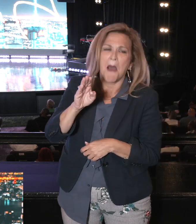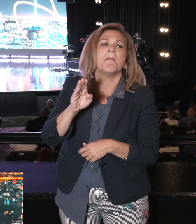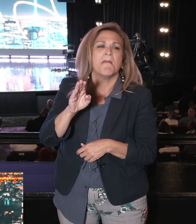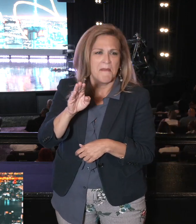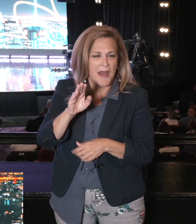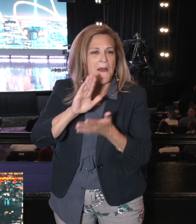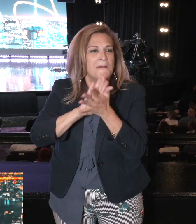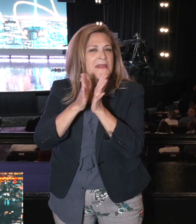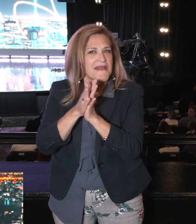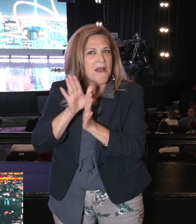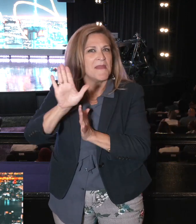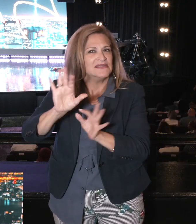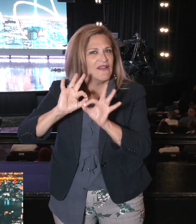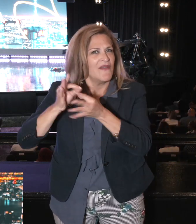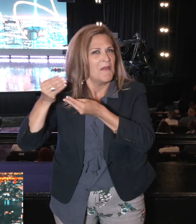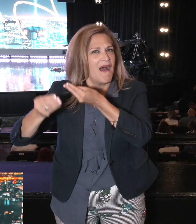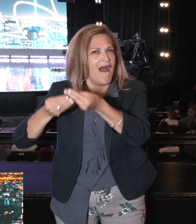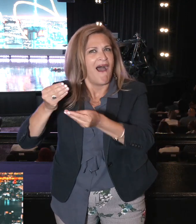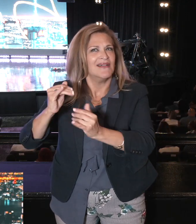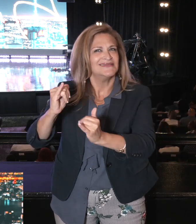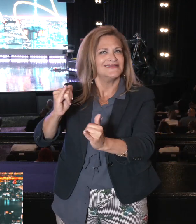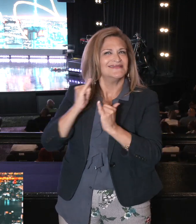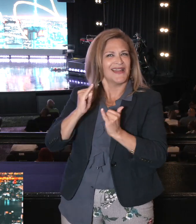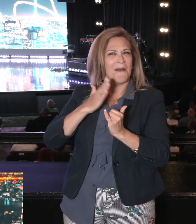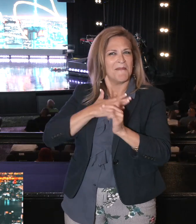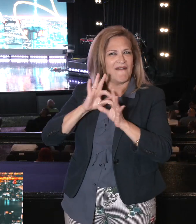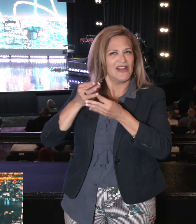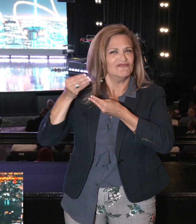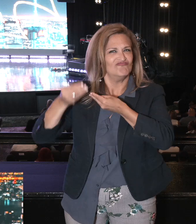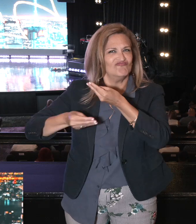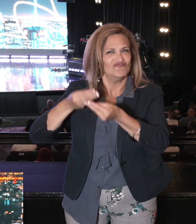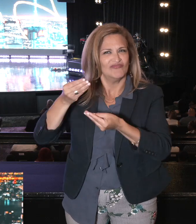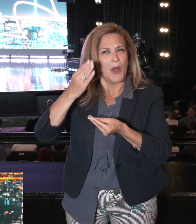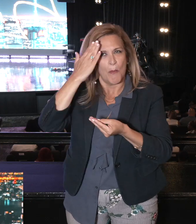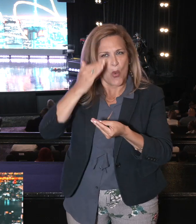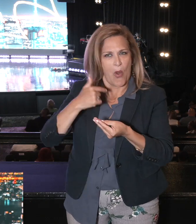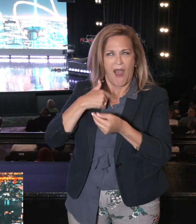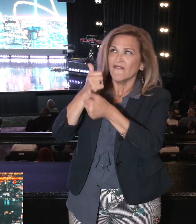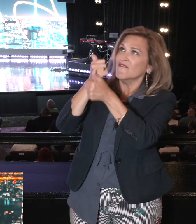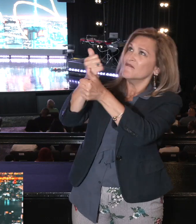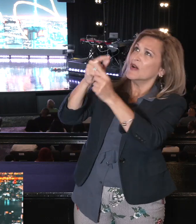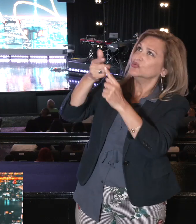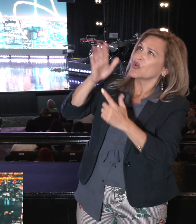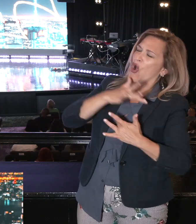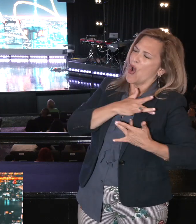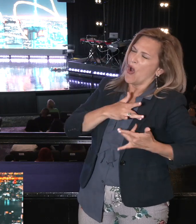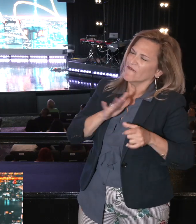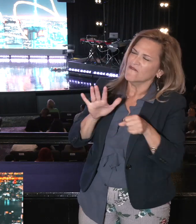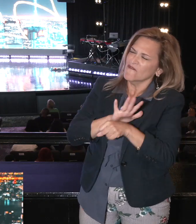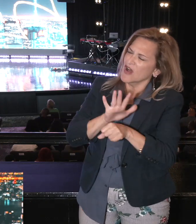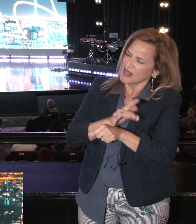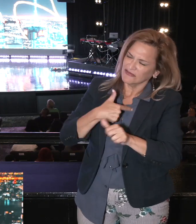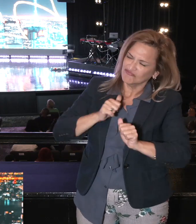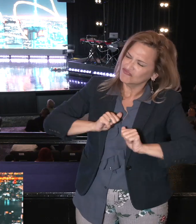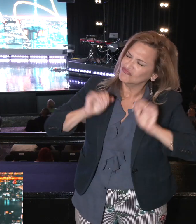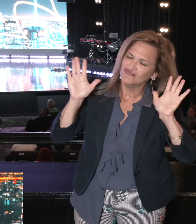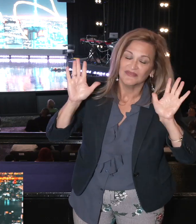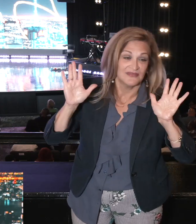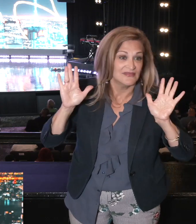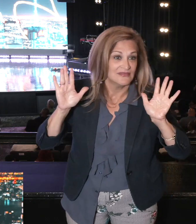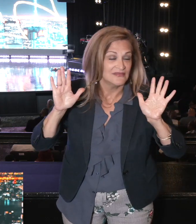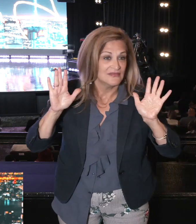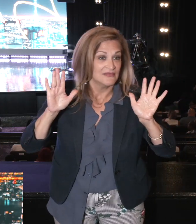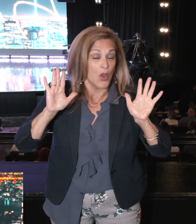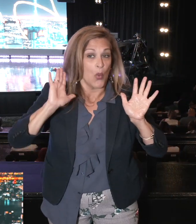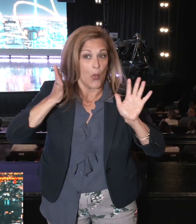He's looking to bless us. Following him wholeheartedly even falls upon our children. And we need to walk by faith,